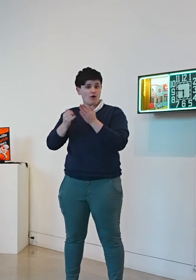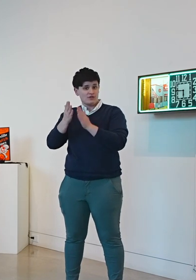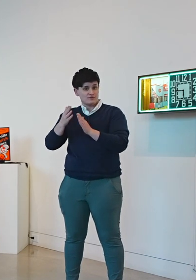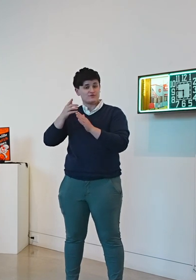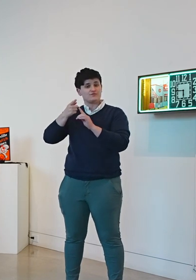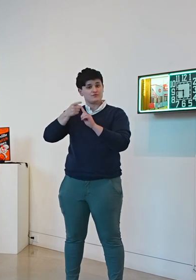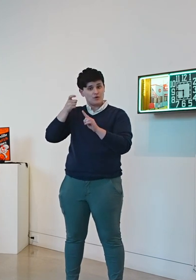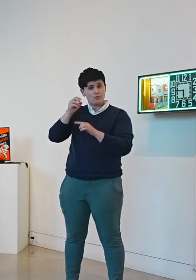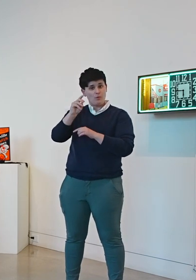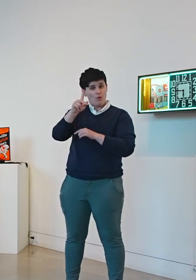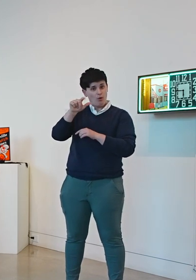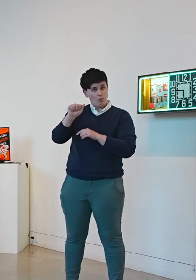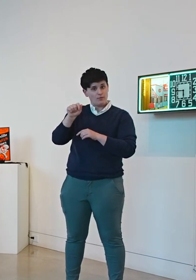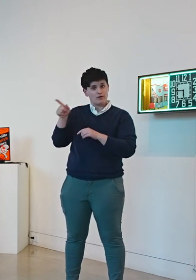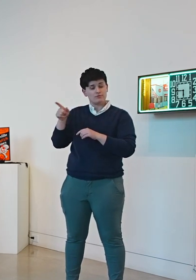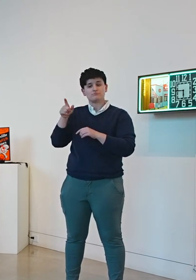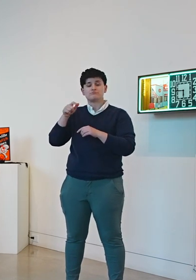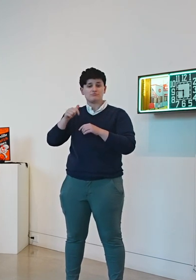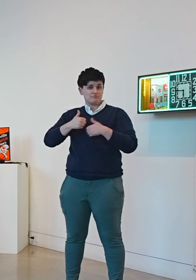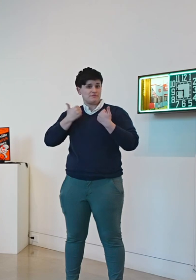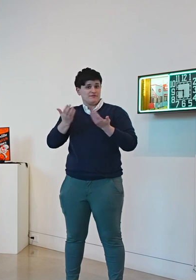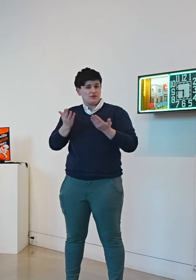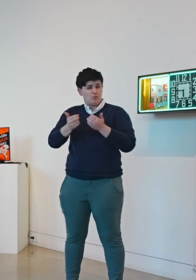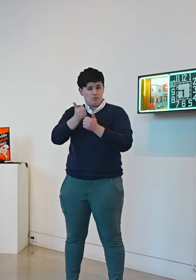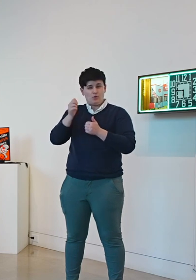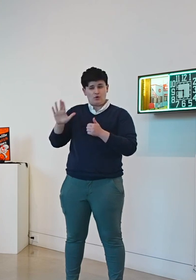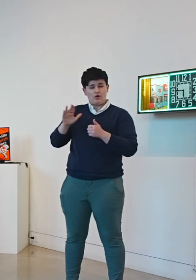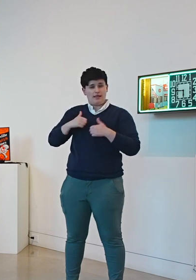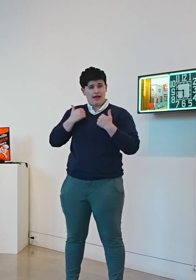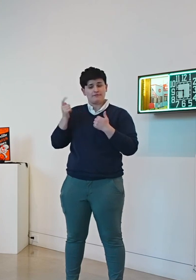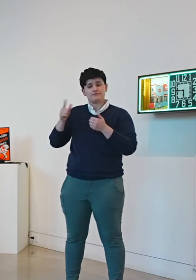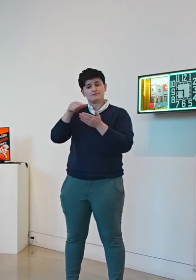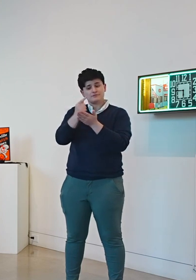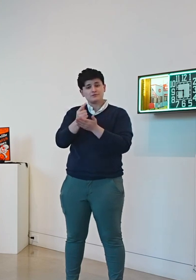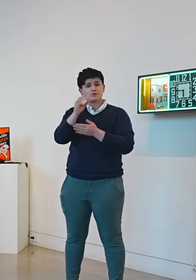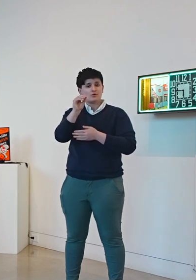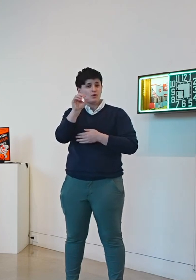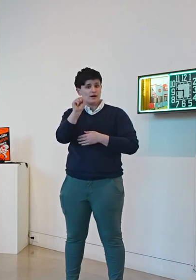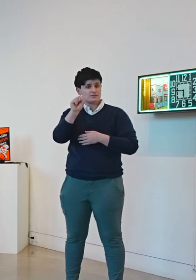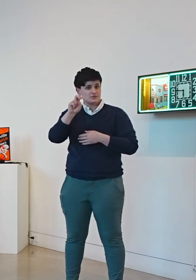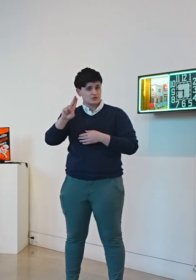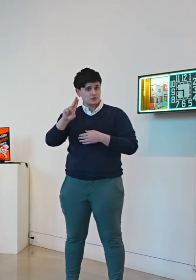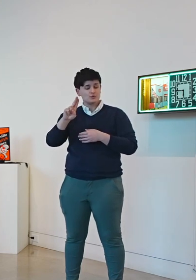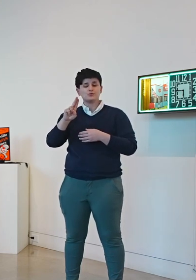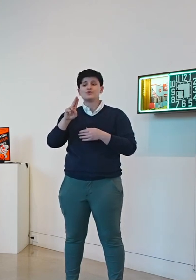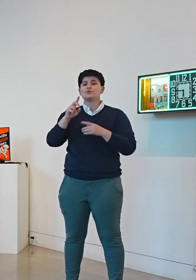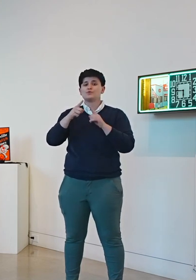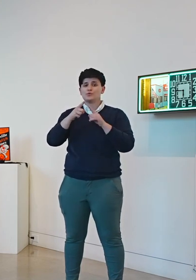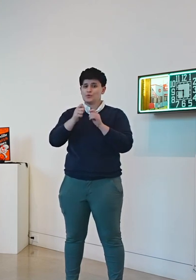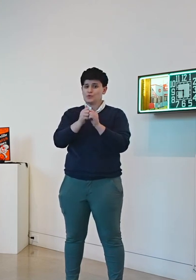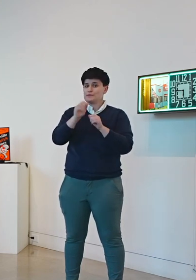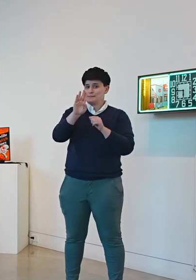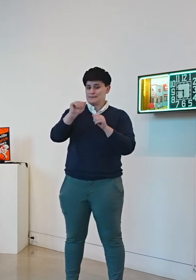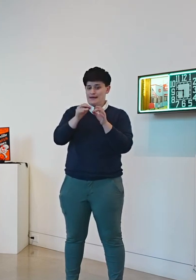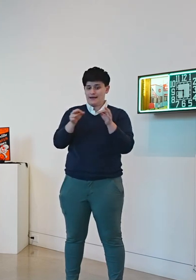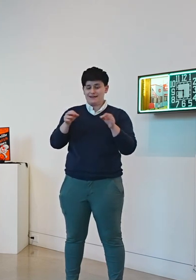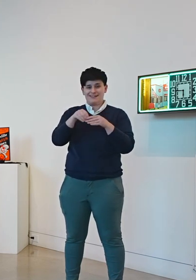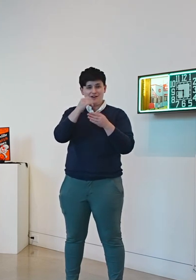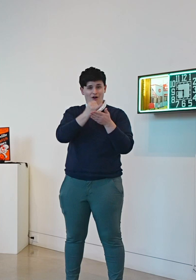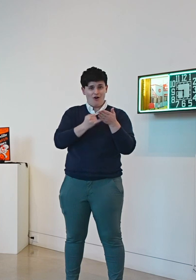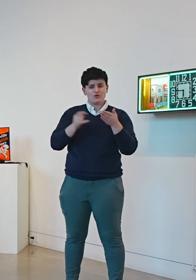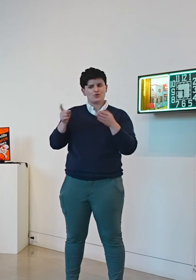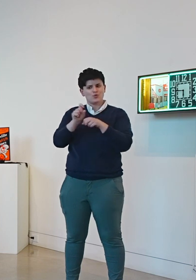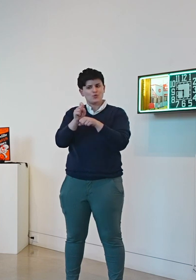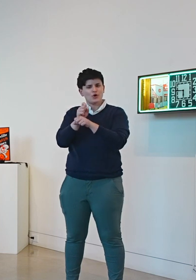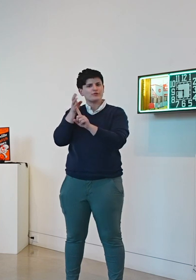in Tulsa most of her life. She graduated from Oklahoma State University with a BA in art and worked at the Tulsa Zoo